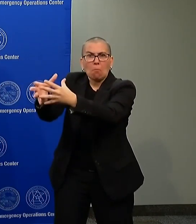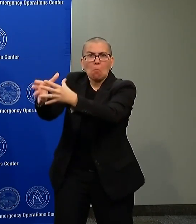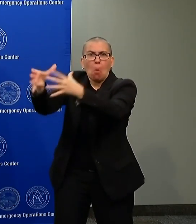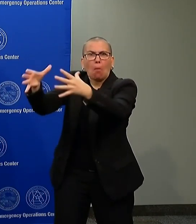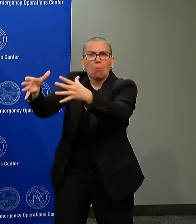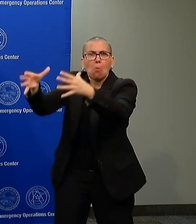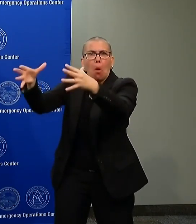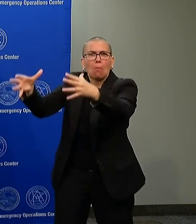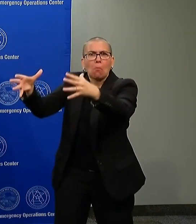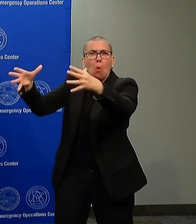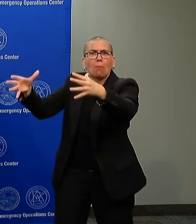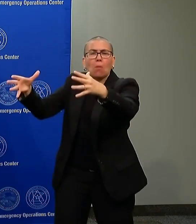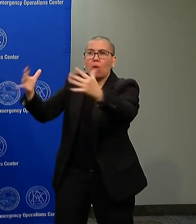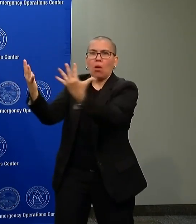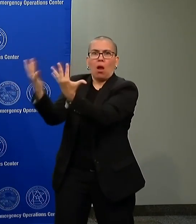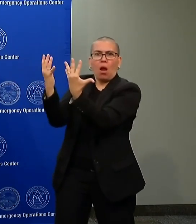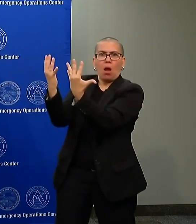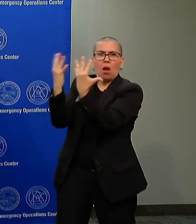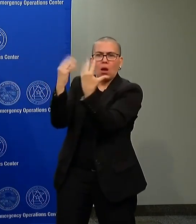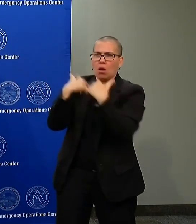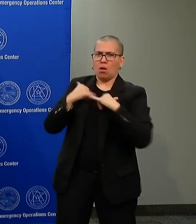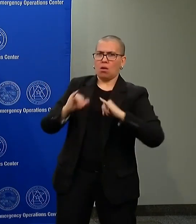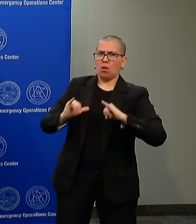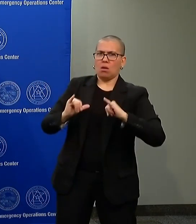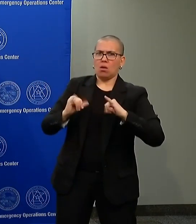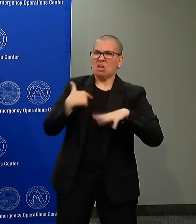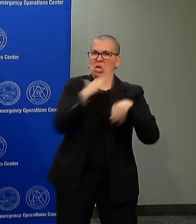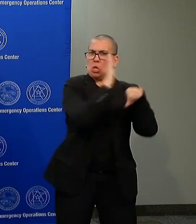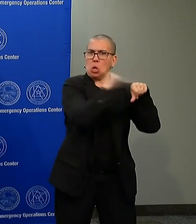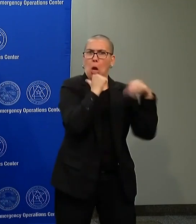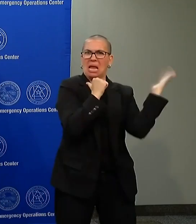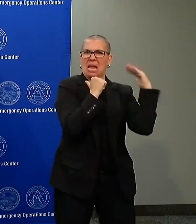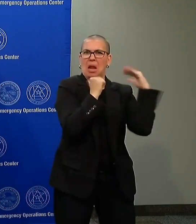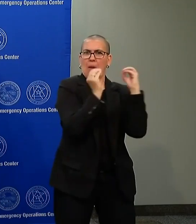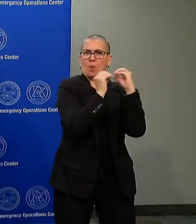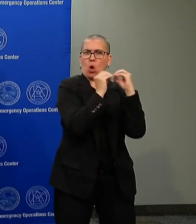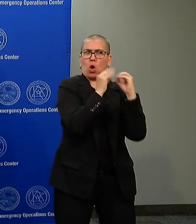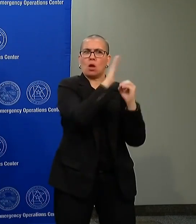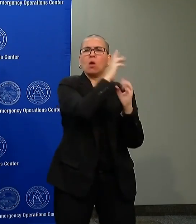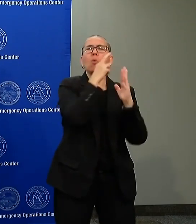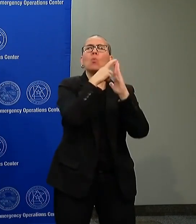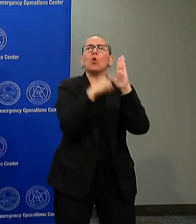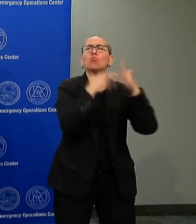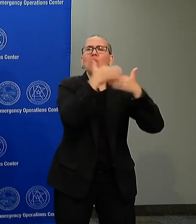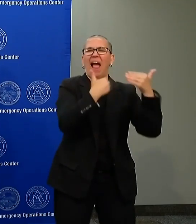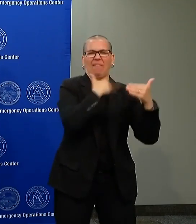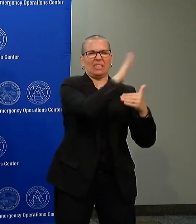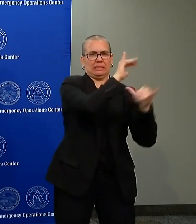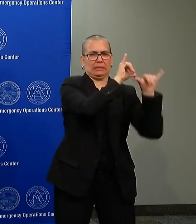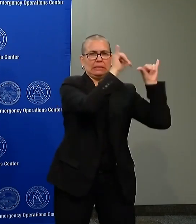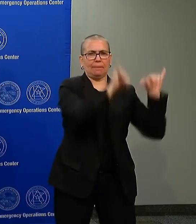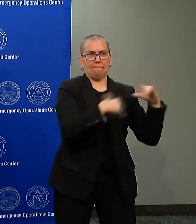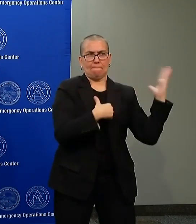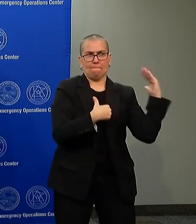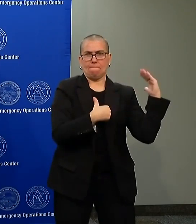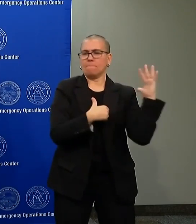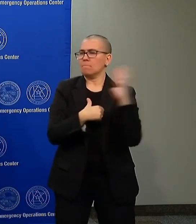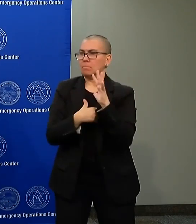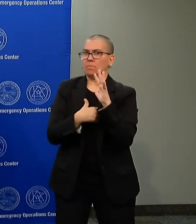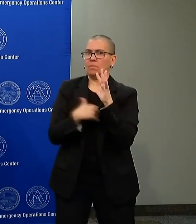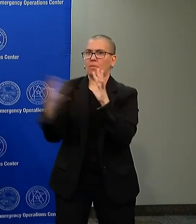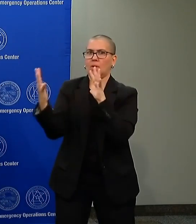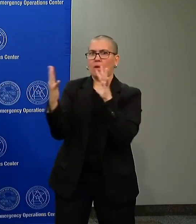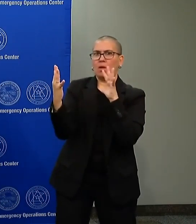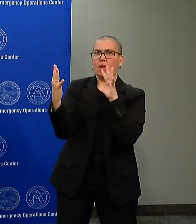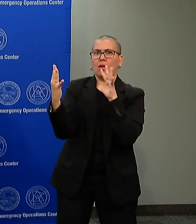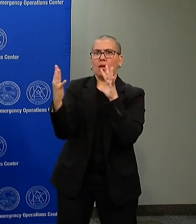when you're a force of good and law and order, you play by the rules. When you are bent on destruction and harm and chaos,